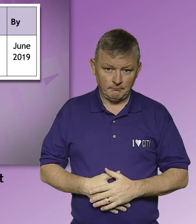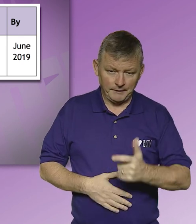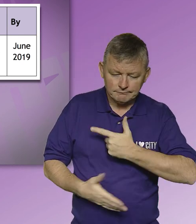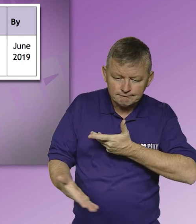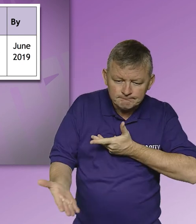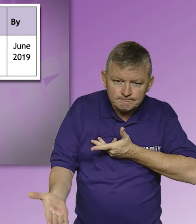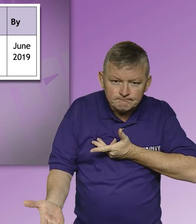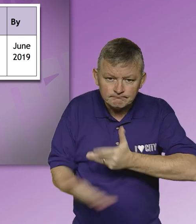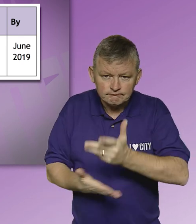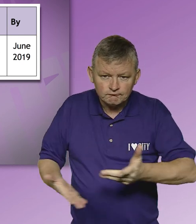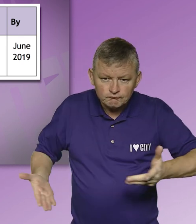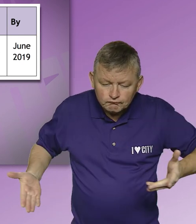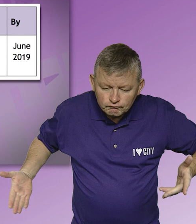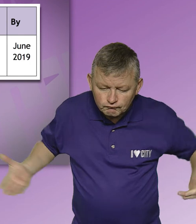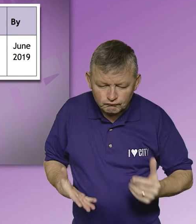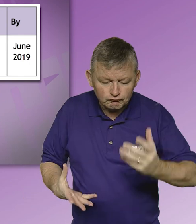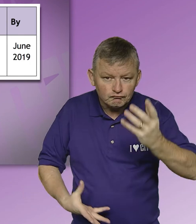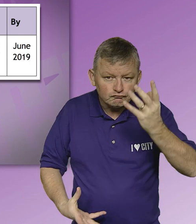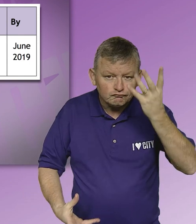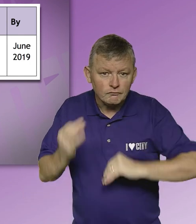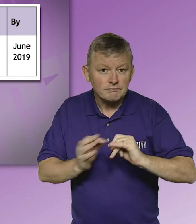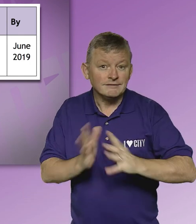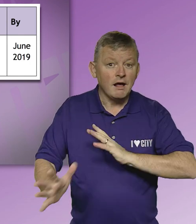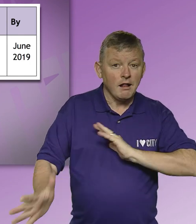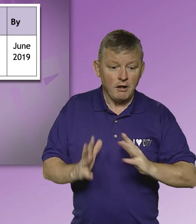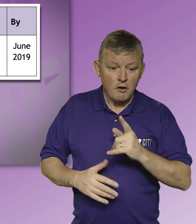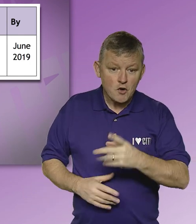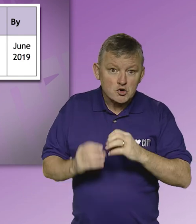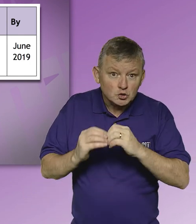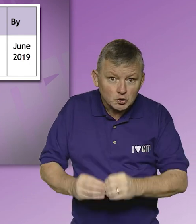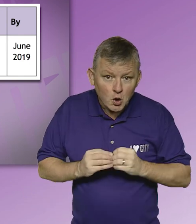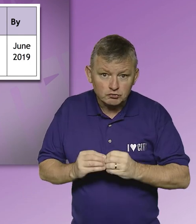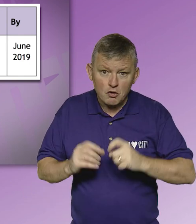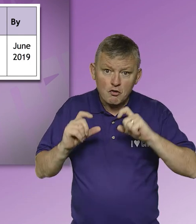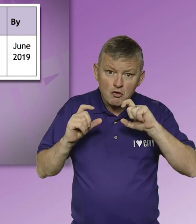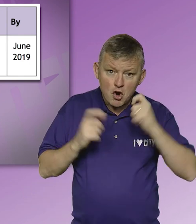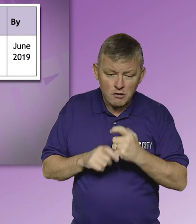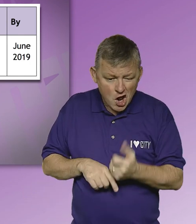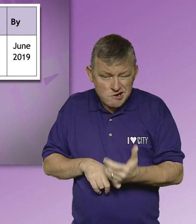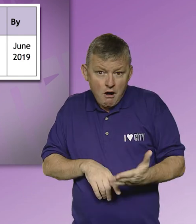Discuss the promotion of opportunities to learn BSL to students on the college's early years and care provision.